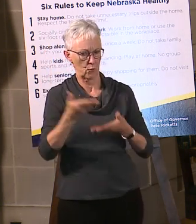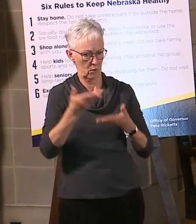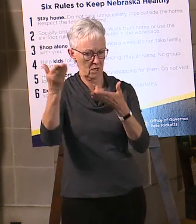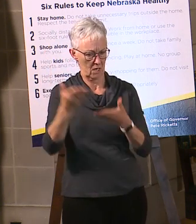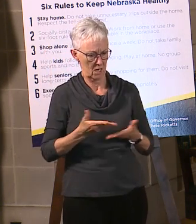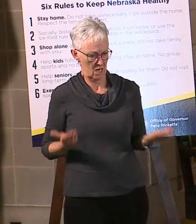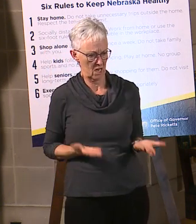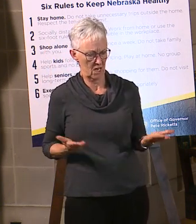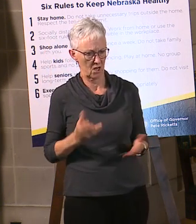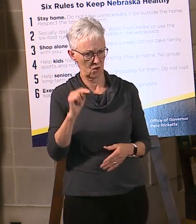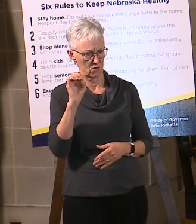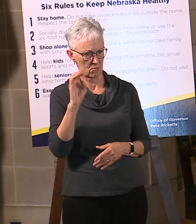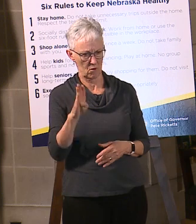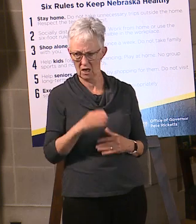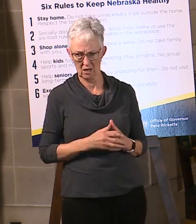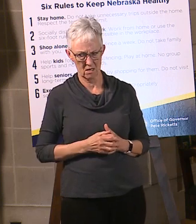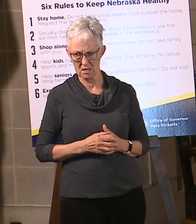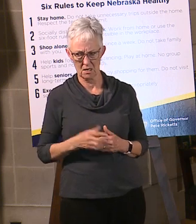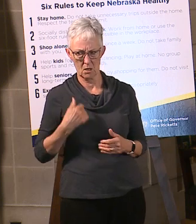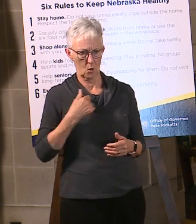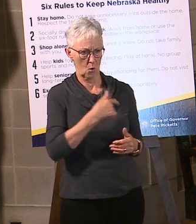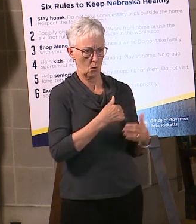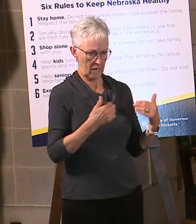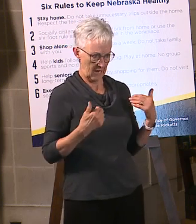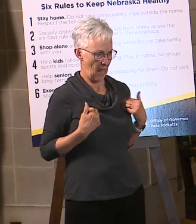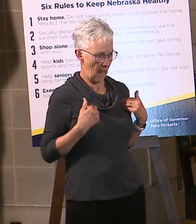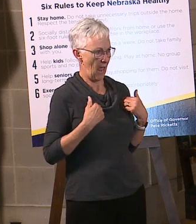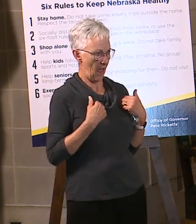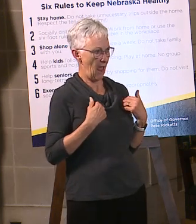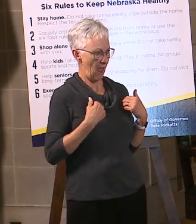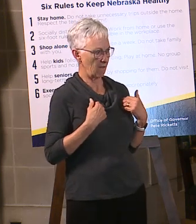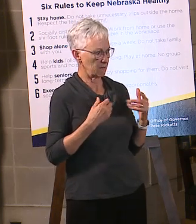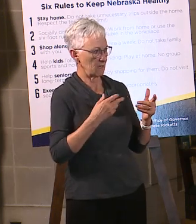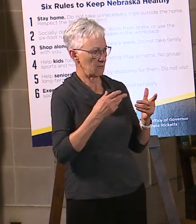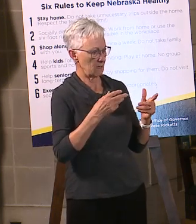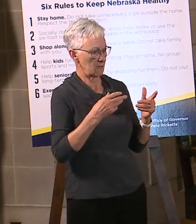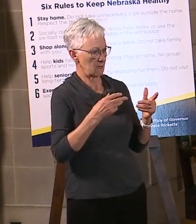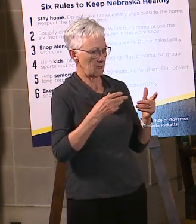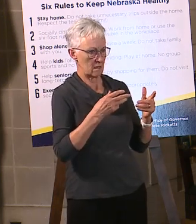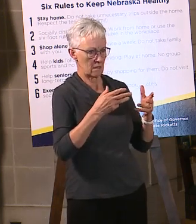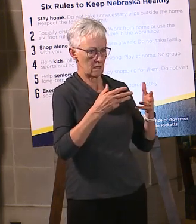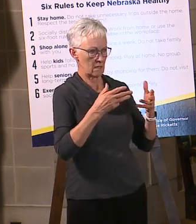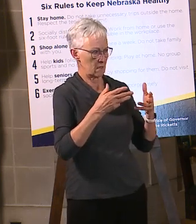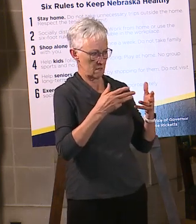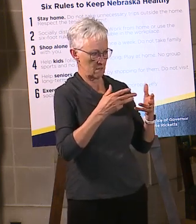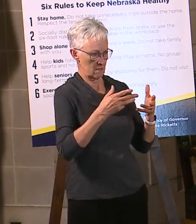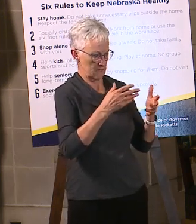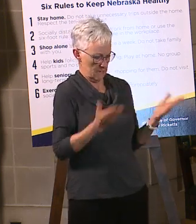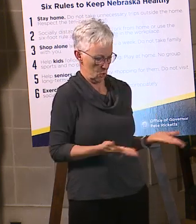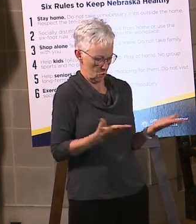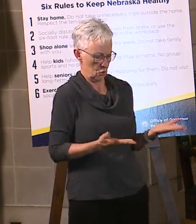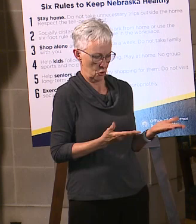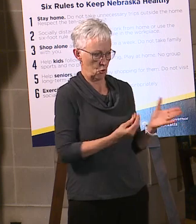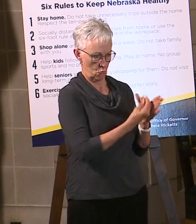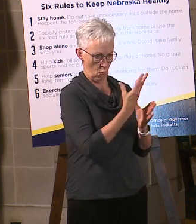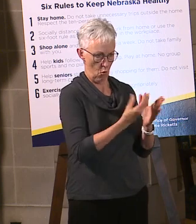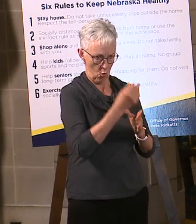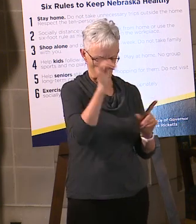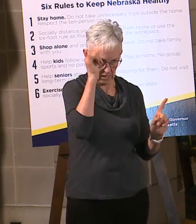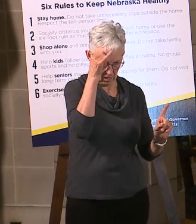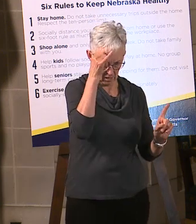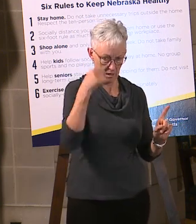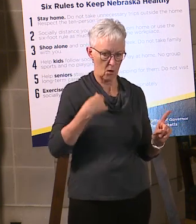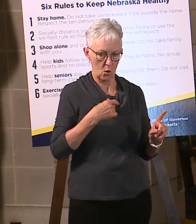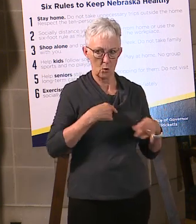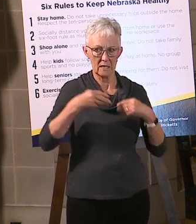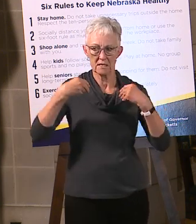there's a whole supply chain that goes on with regard to the cattle industry. So, we export very high-end, high-quality cattle to the rest of the